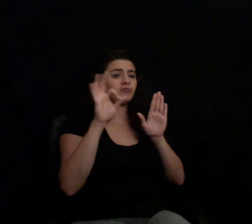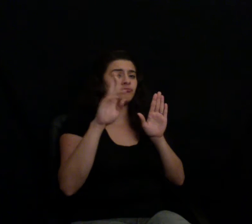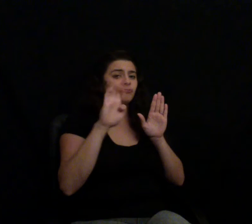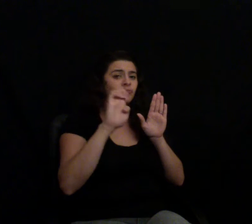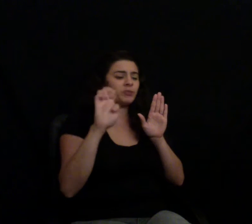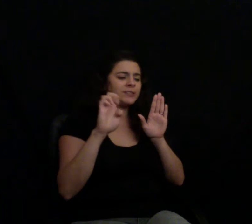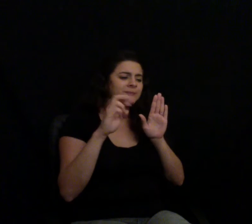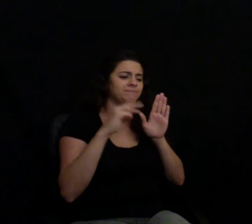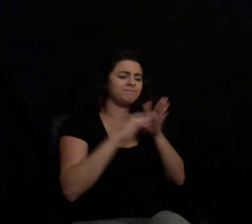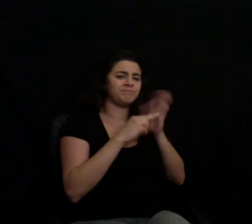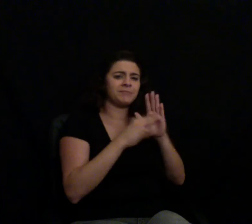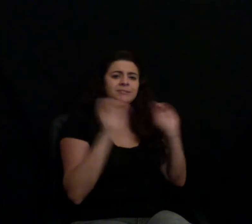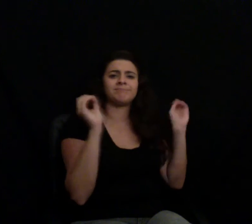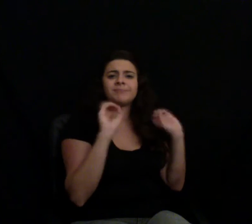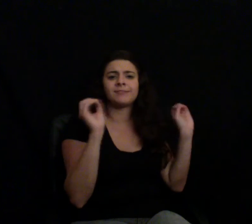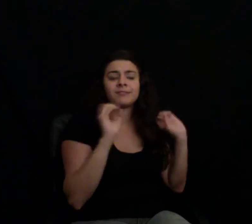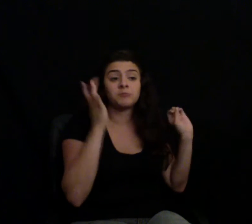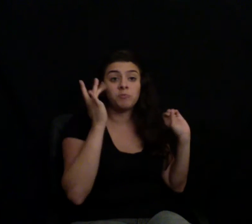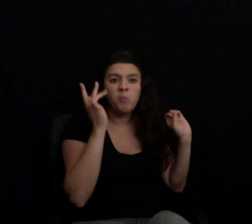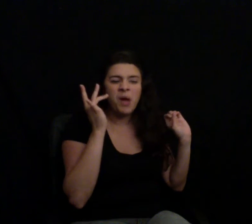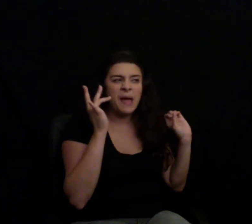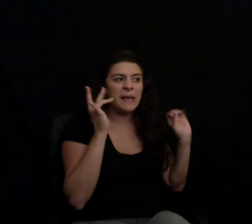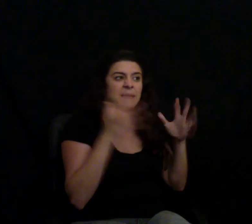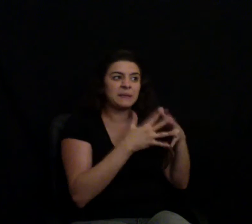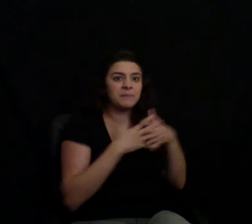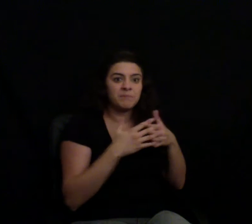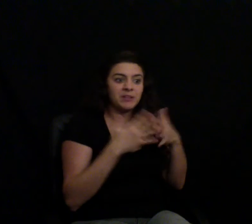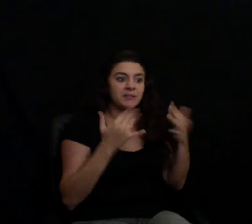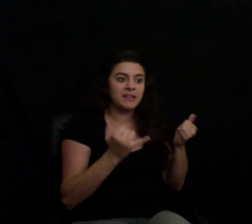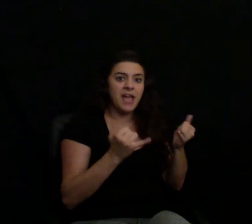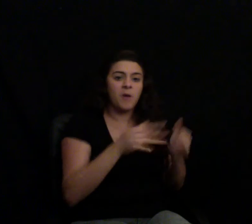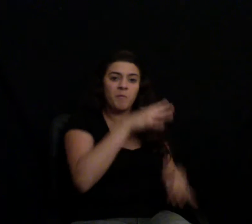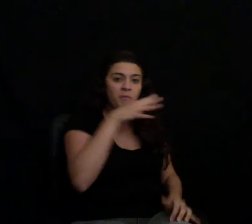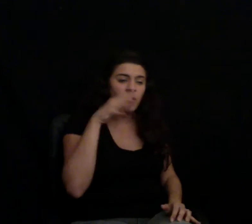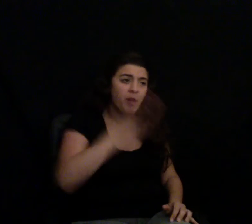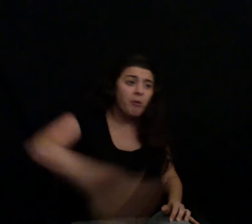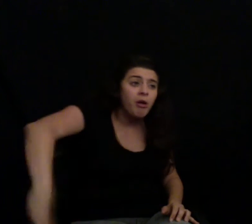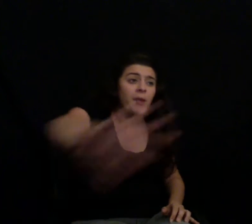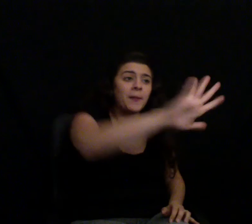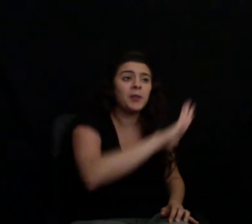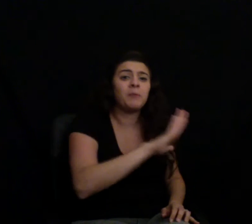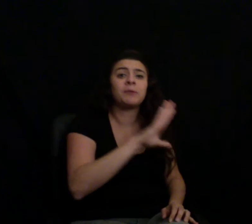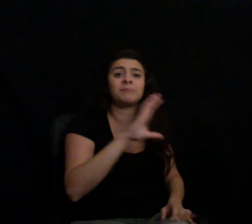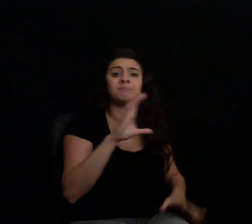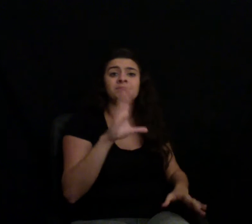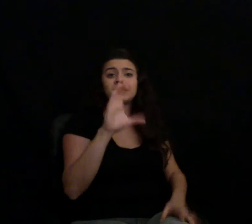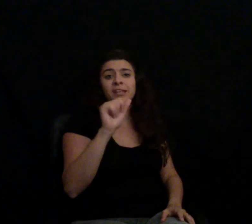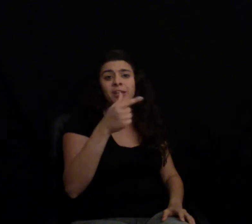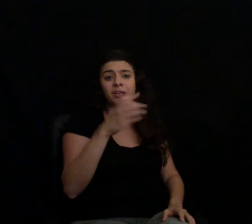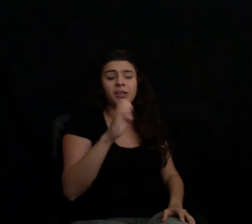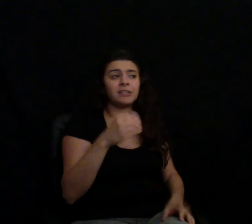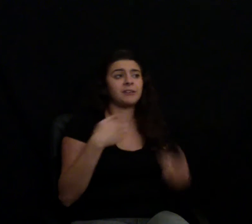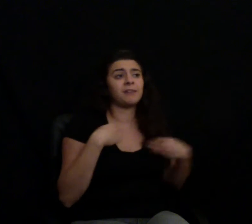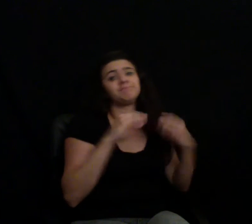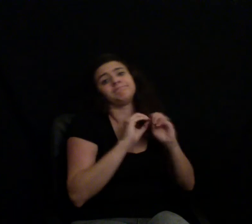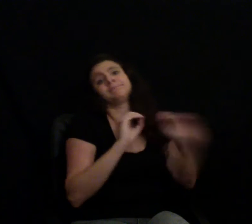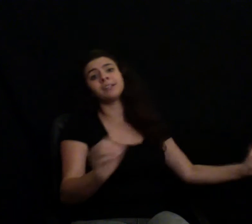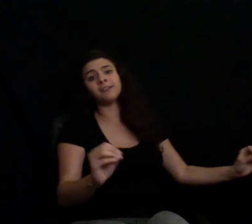It's just basically advertising what they've done all the time. But it makes you, in your mind, think, oh, okay, you know, these birds are out roaming and stuff.